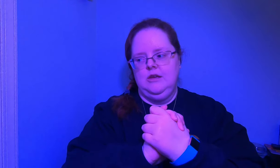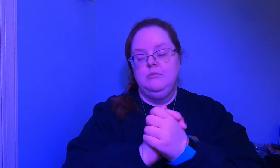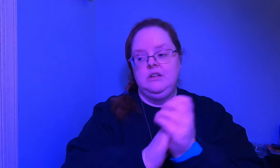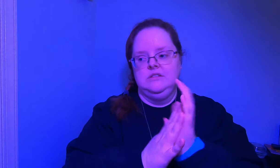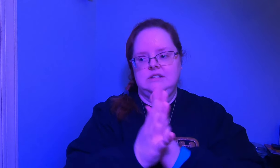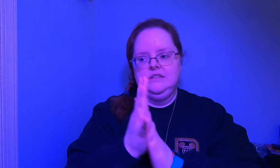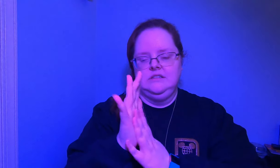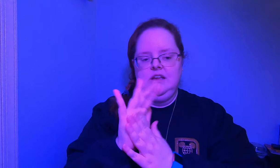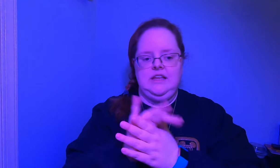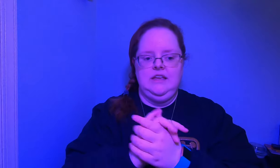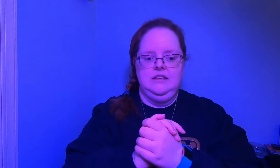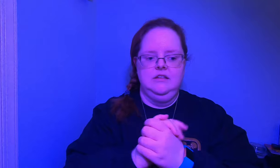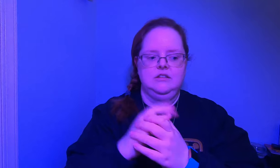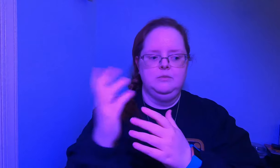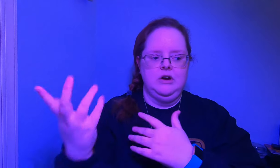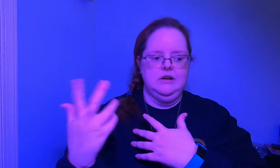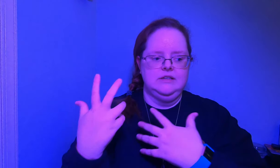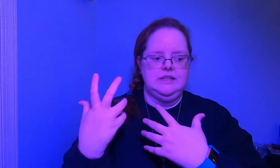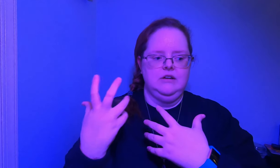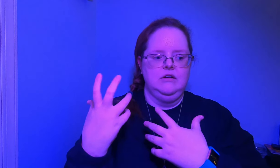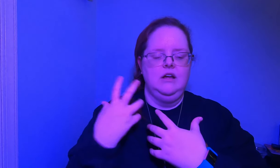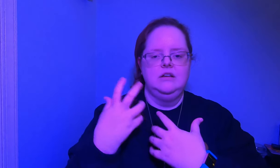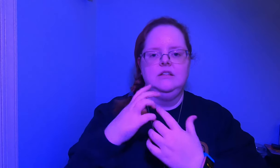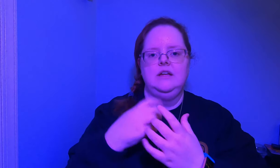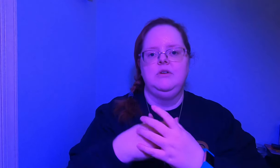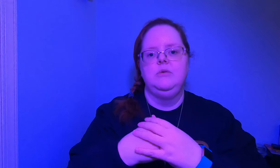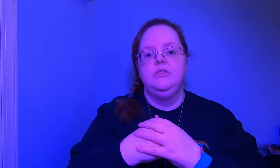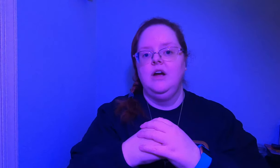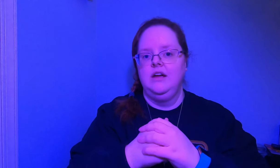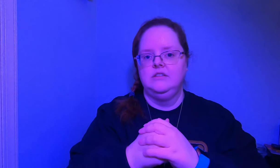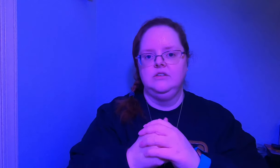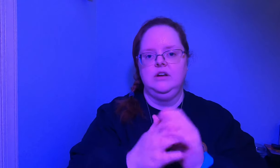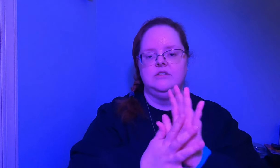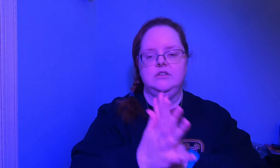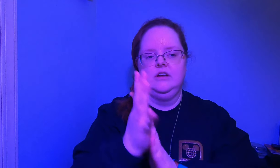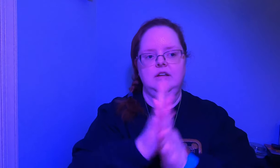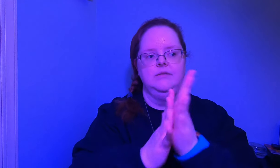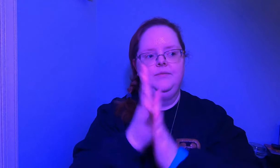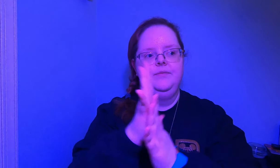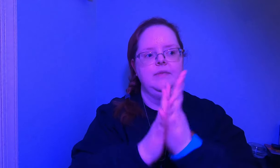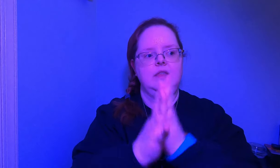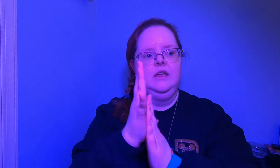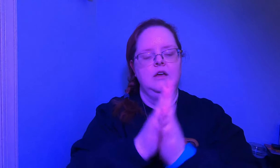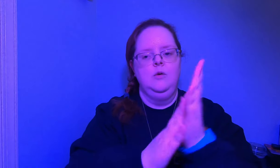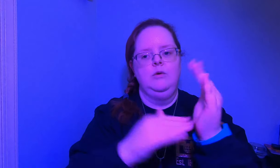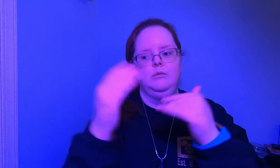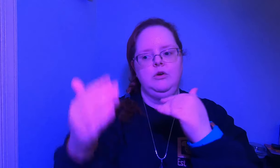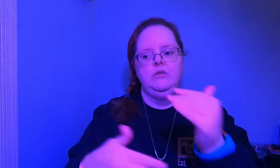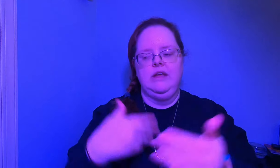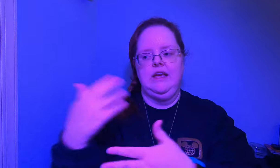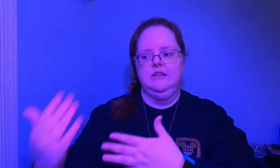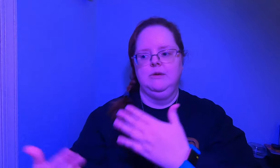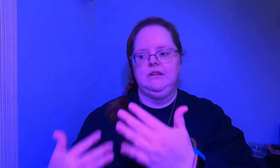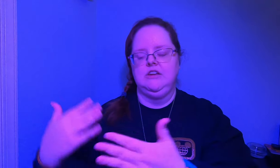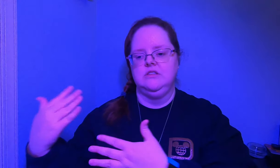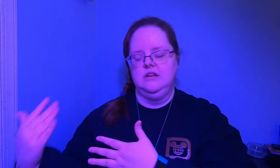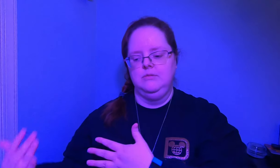impulses any sparks that are not in alignment with their highest and greatest good we remove any expectations any